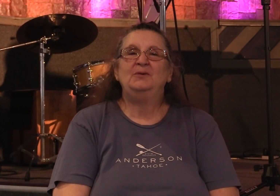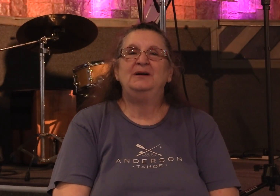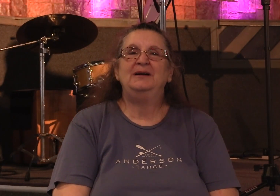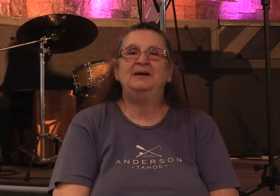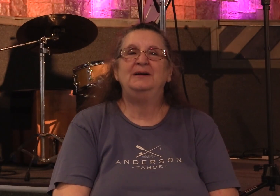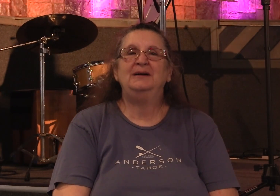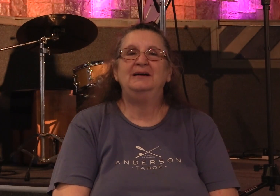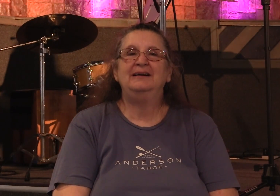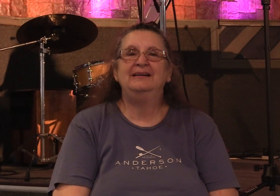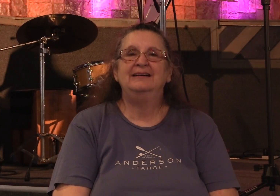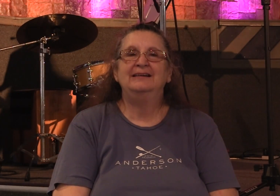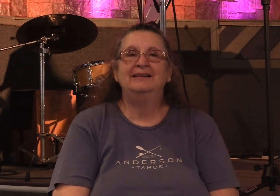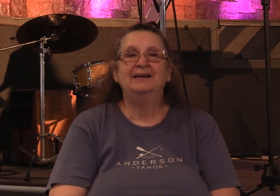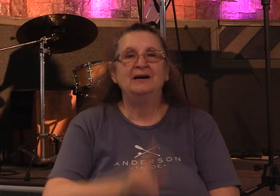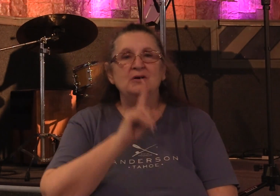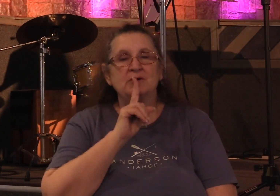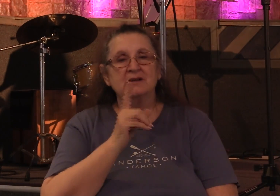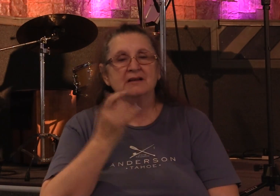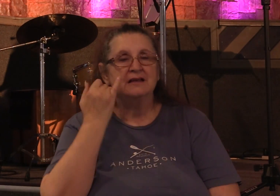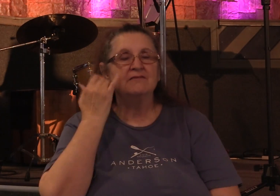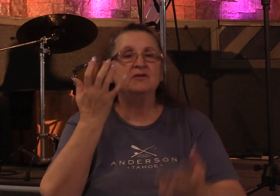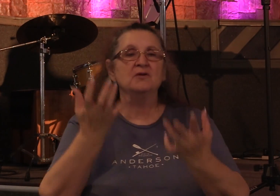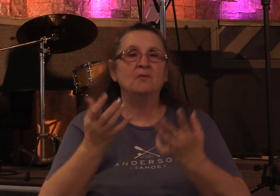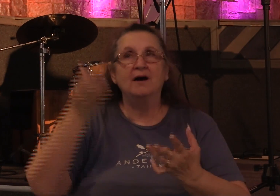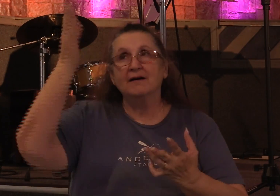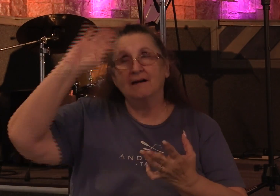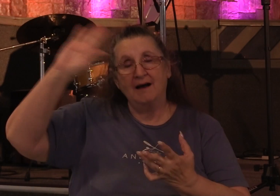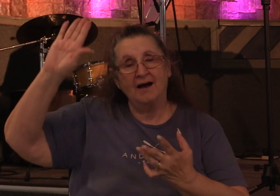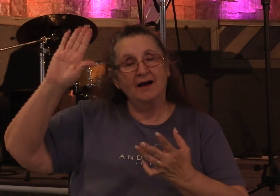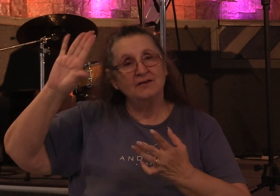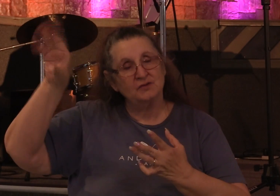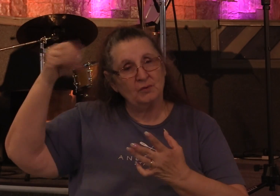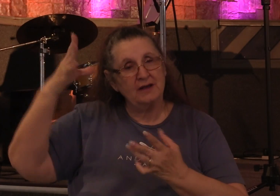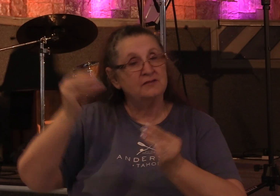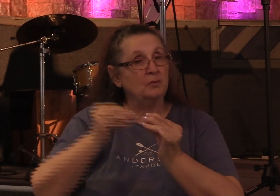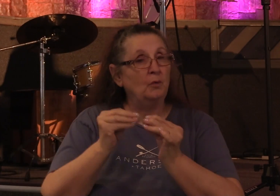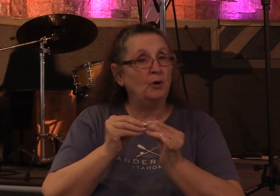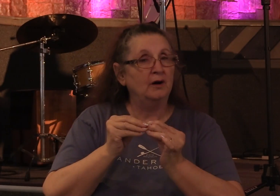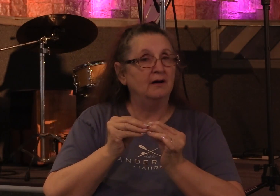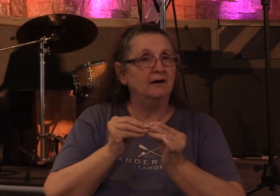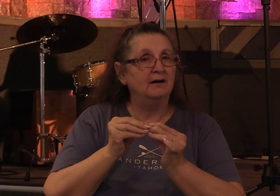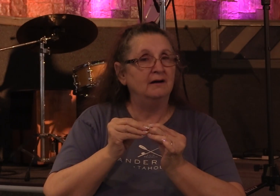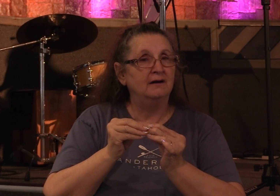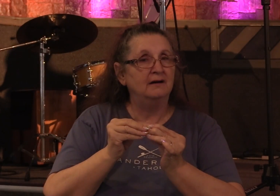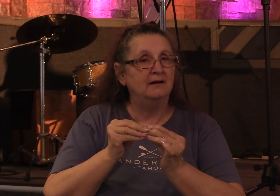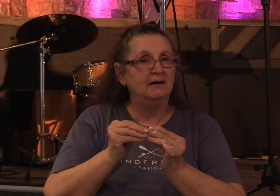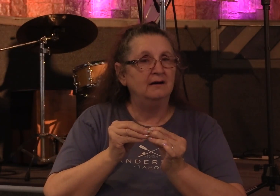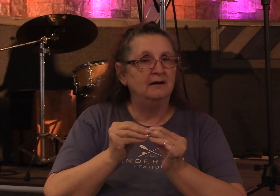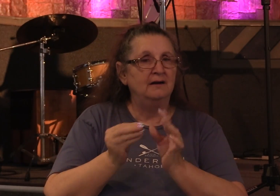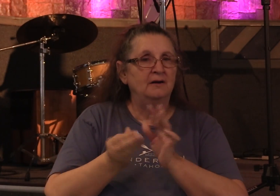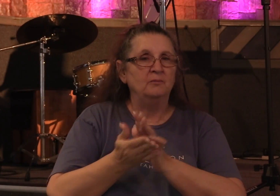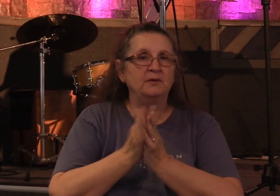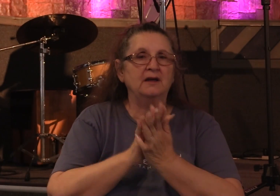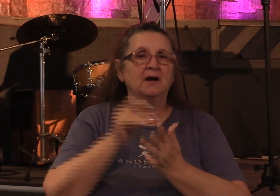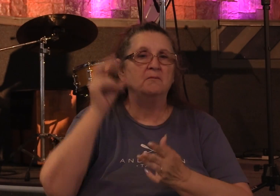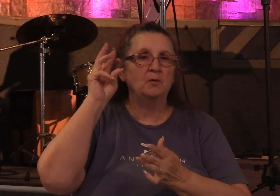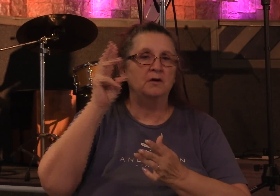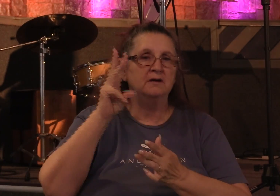But for real, do you want God's grace? More of it? Be the witnesses you are called to be and love one